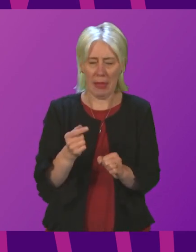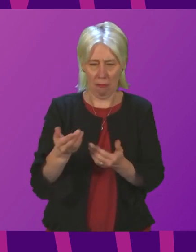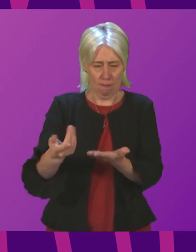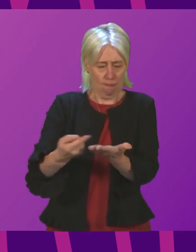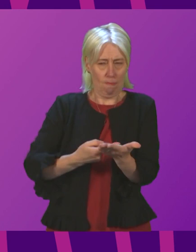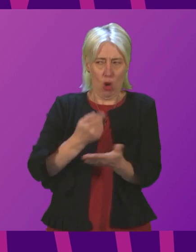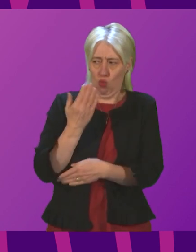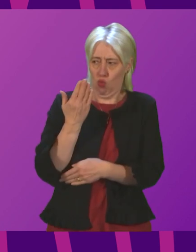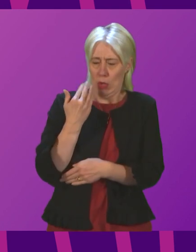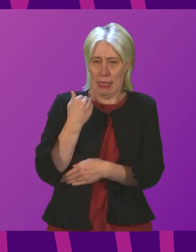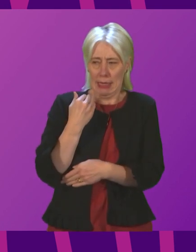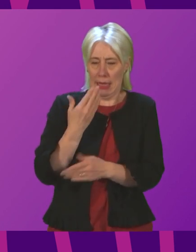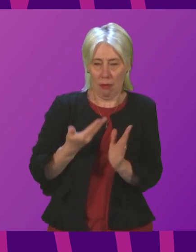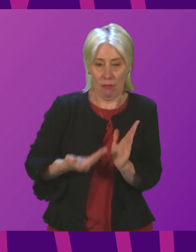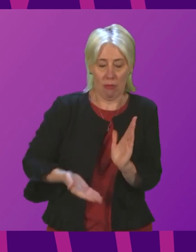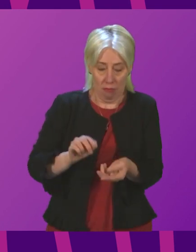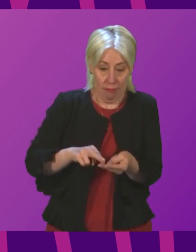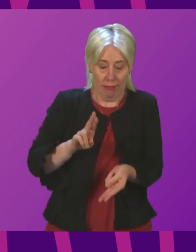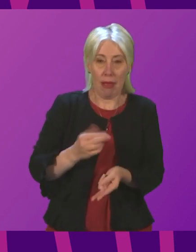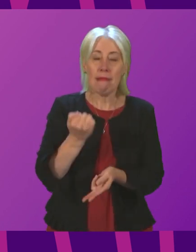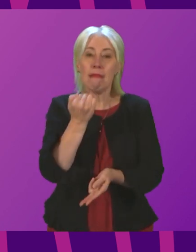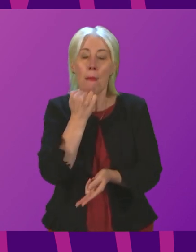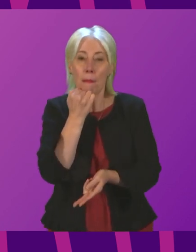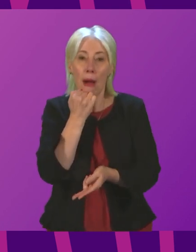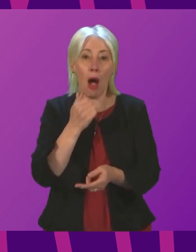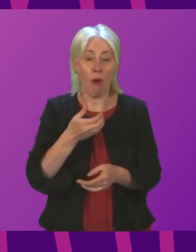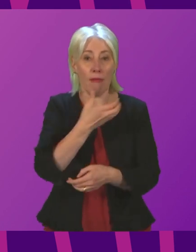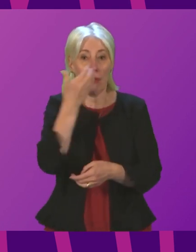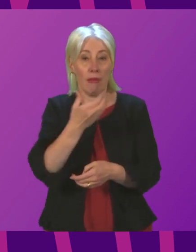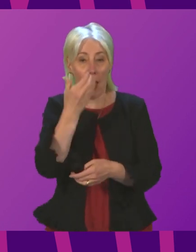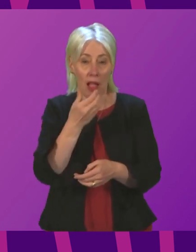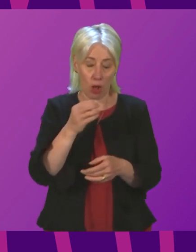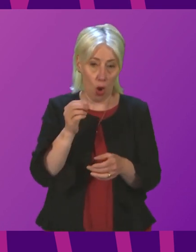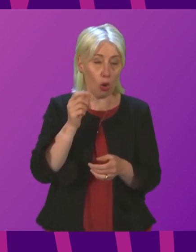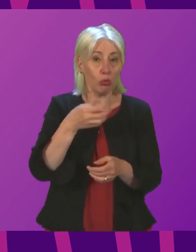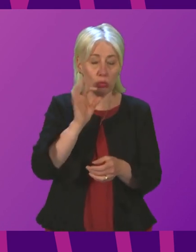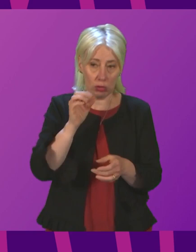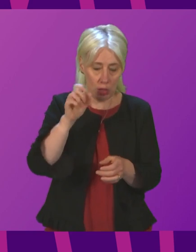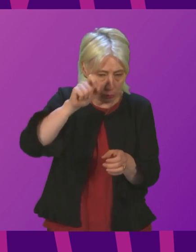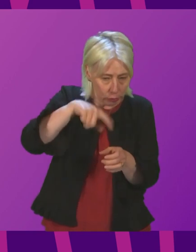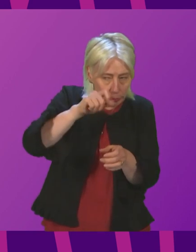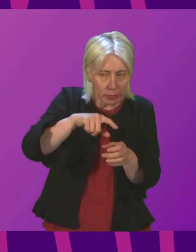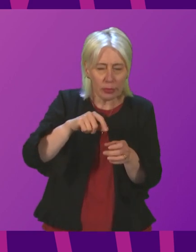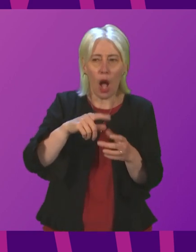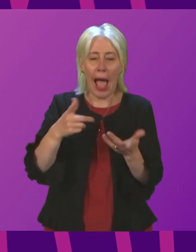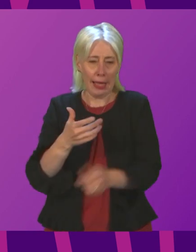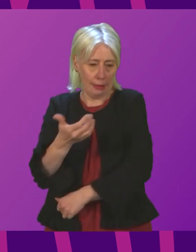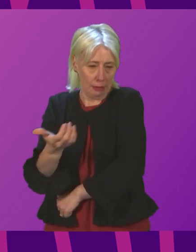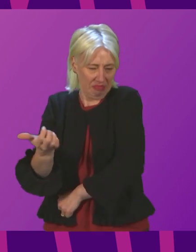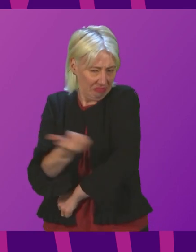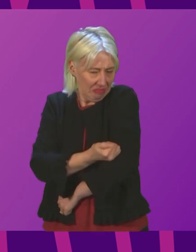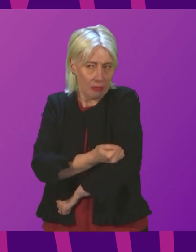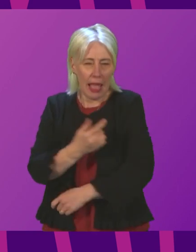in drink spiking and spiking by injection in our nightclubs and bars. Cabinet Secretary, Keith Brown.